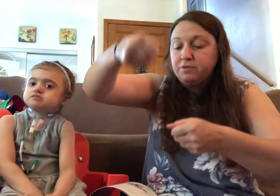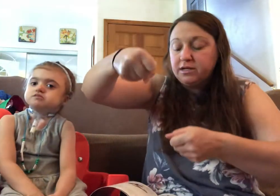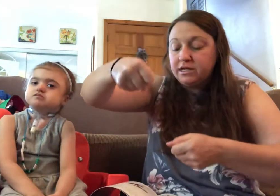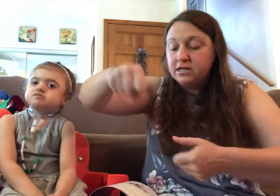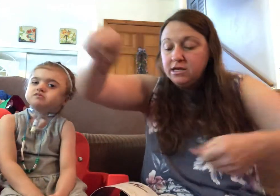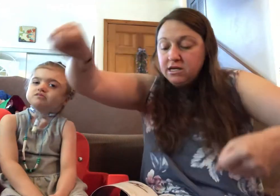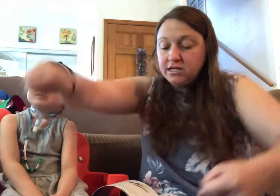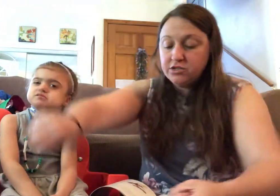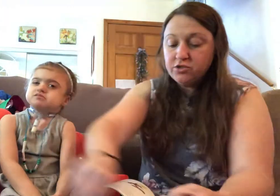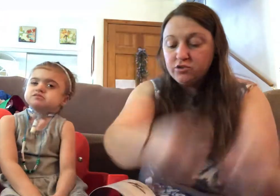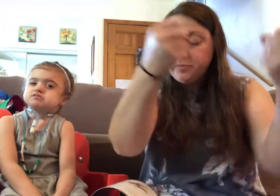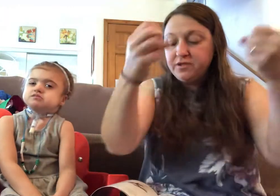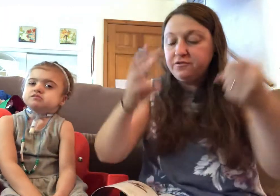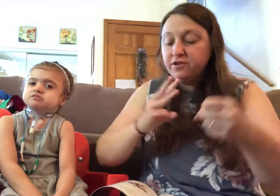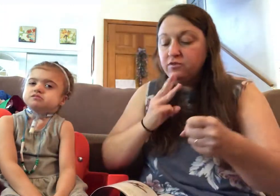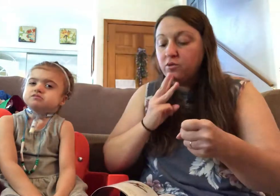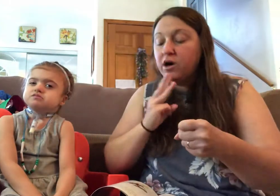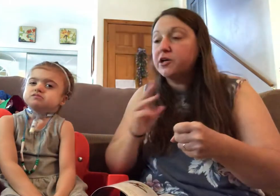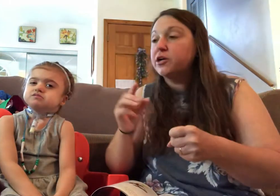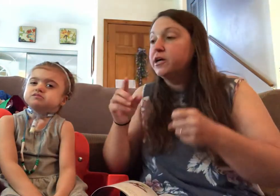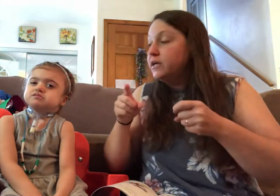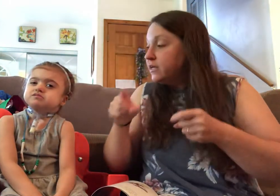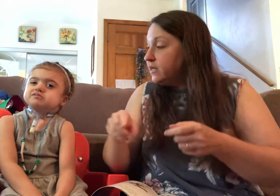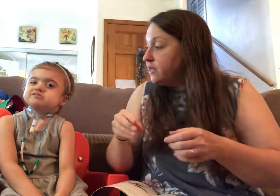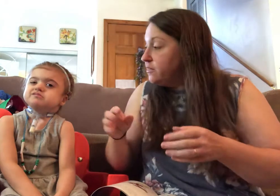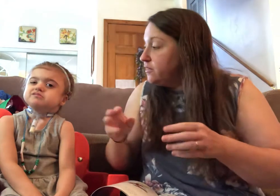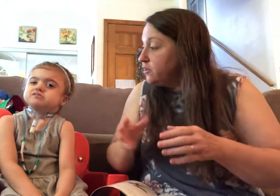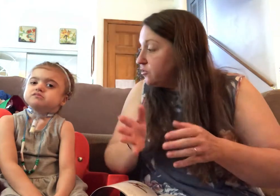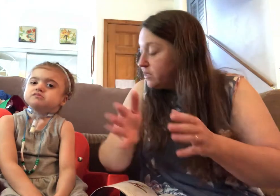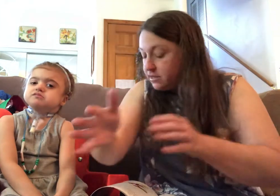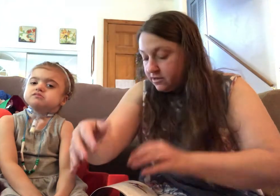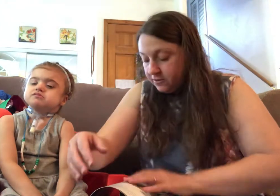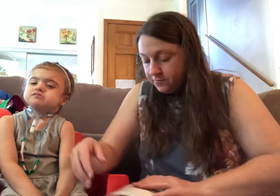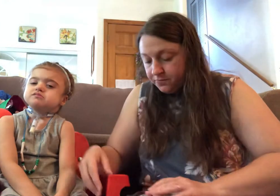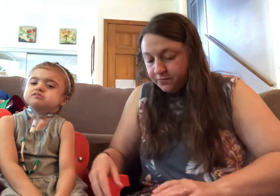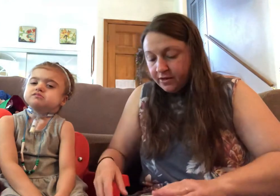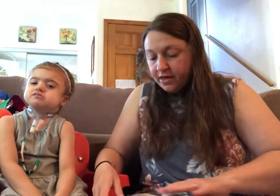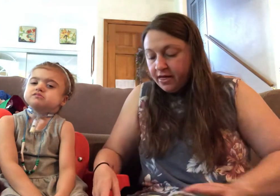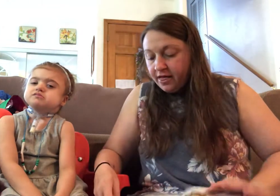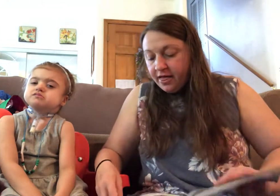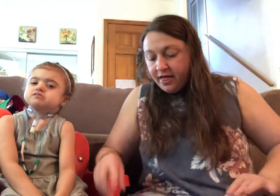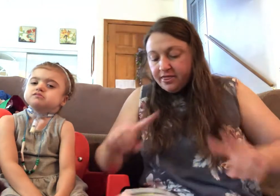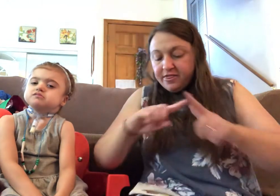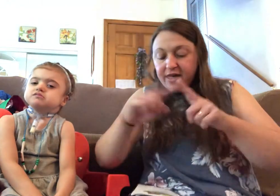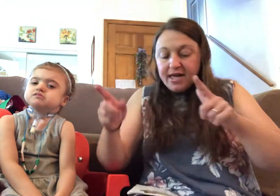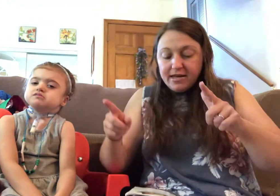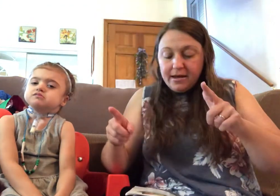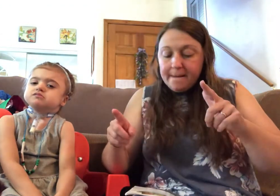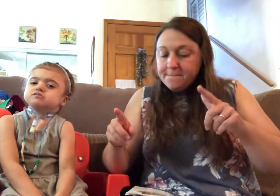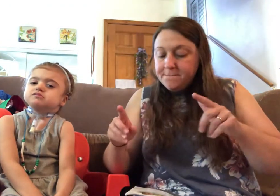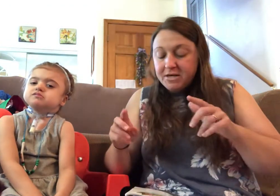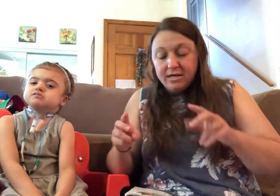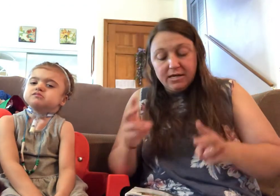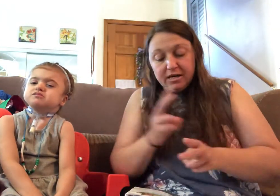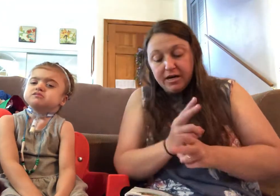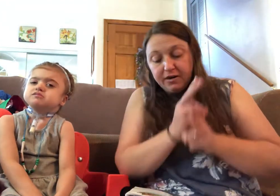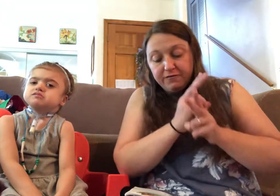bucket. He scooped it full of water in the creek. Then, being careful